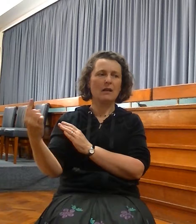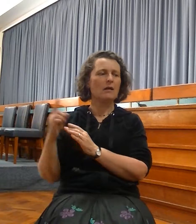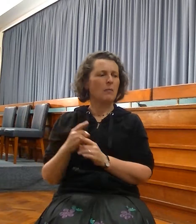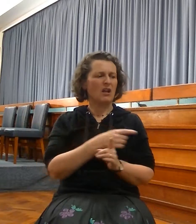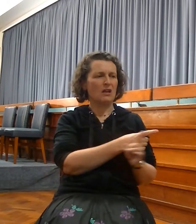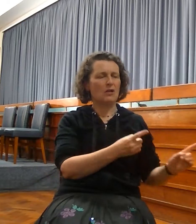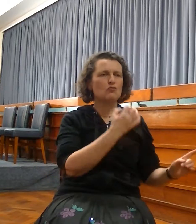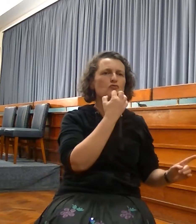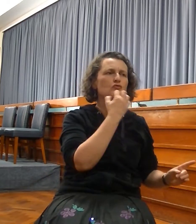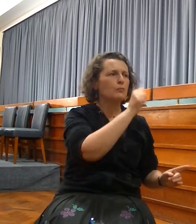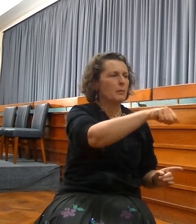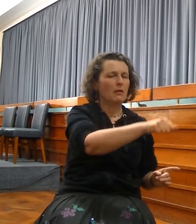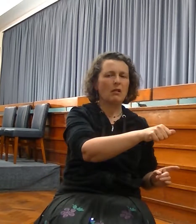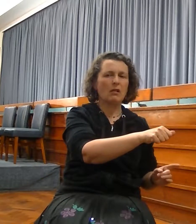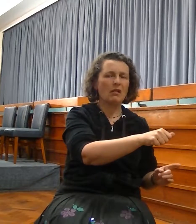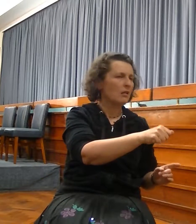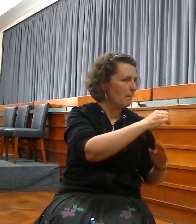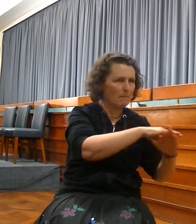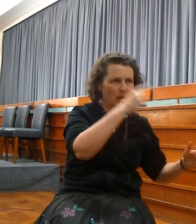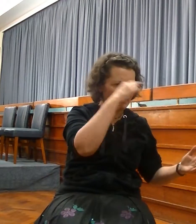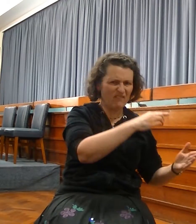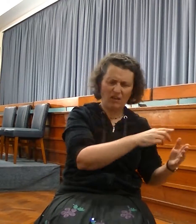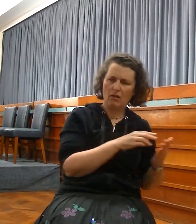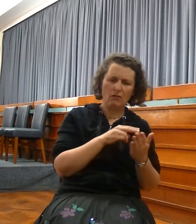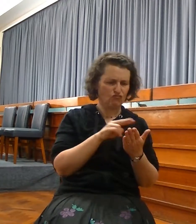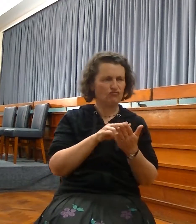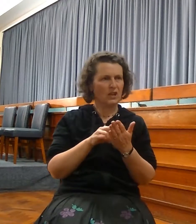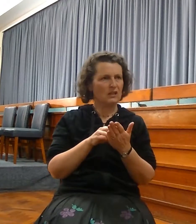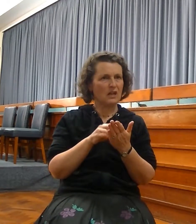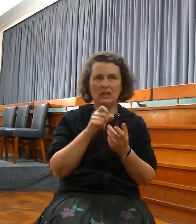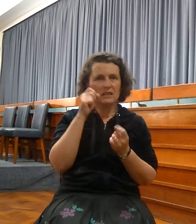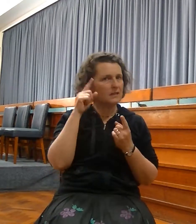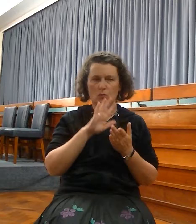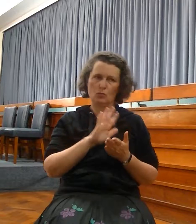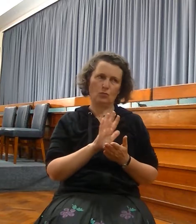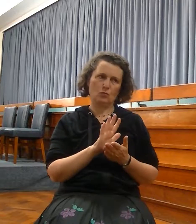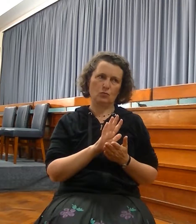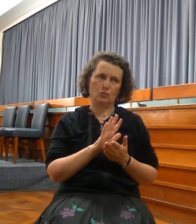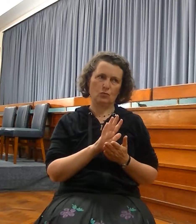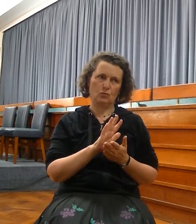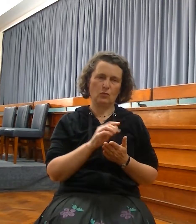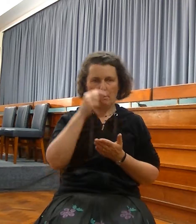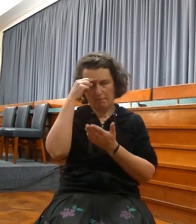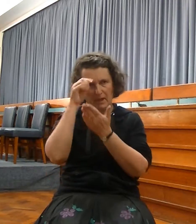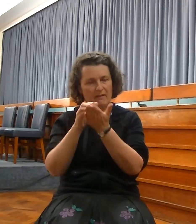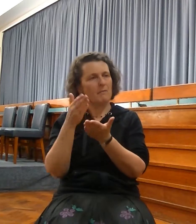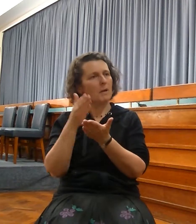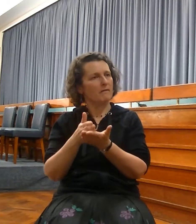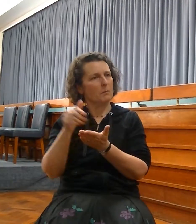And then prophecy proceeds to speak of restoration and recovery. So they're secret words.